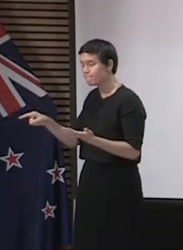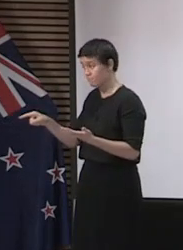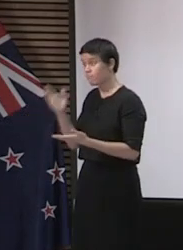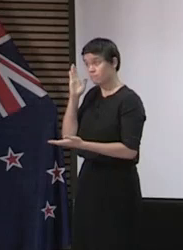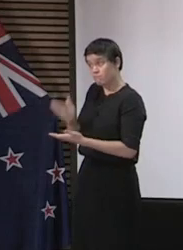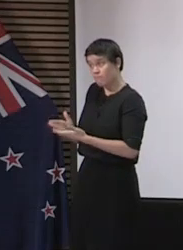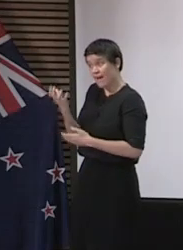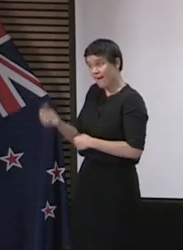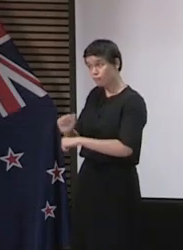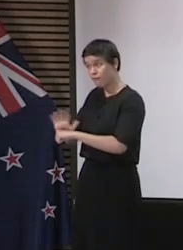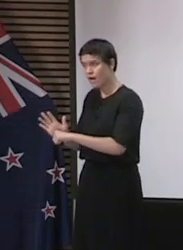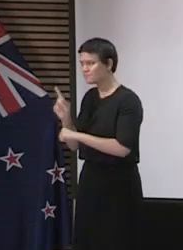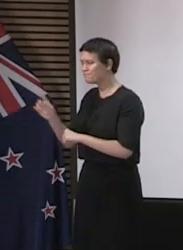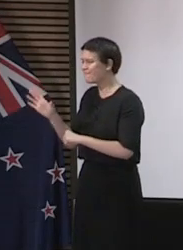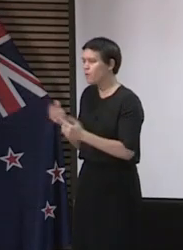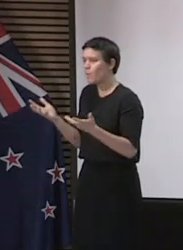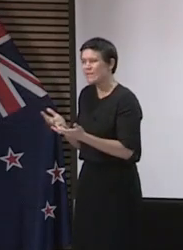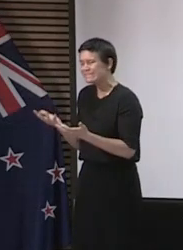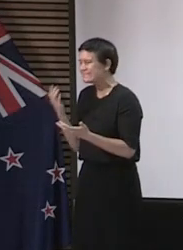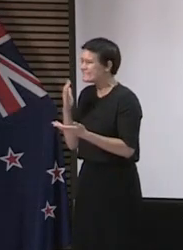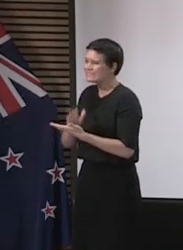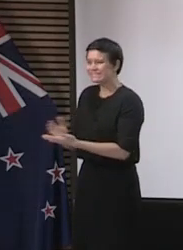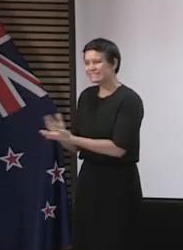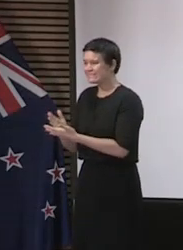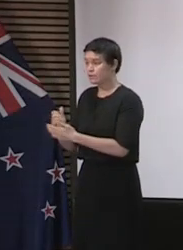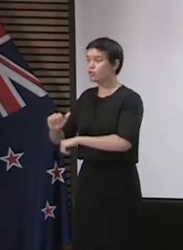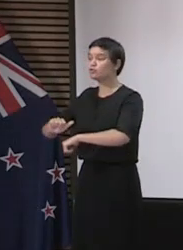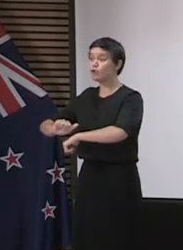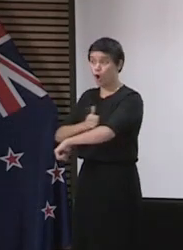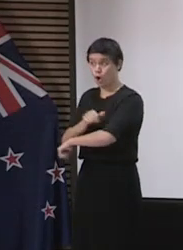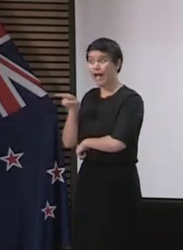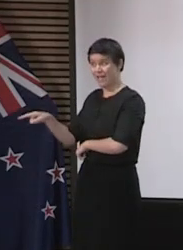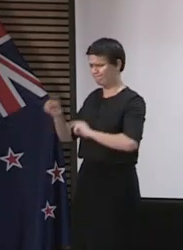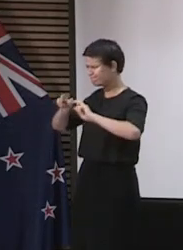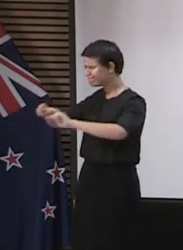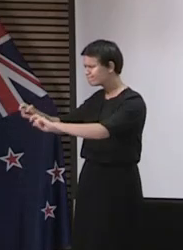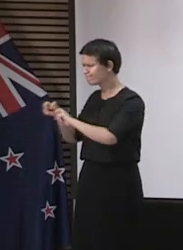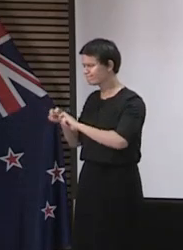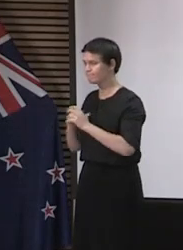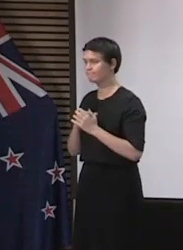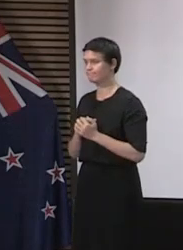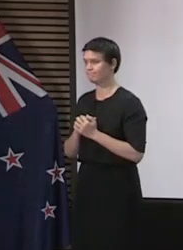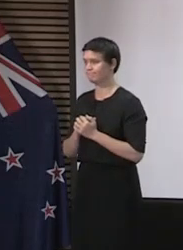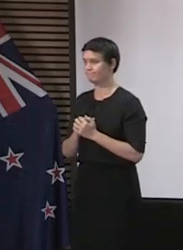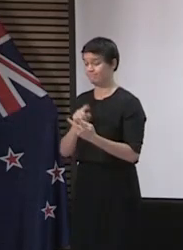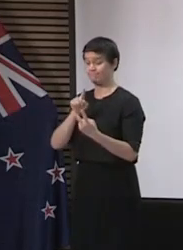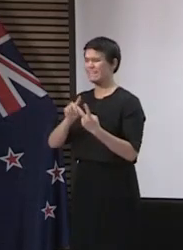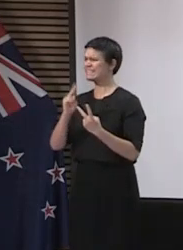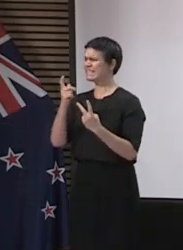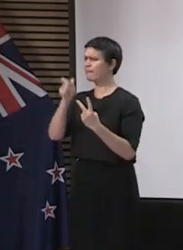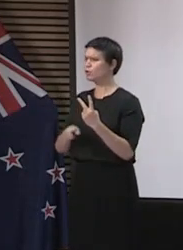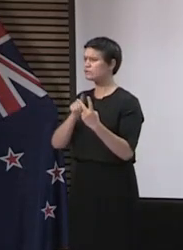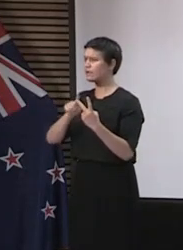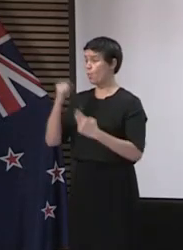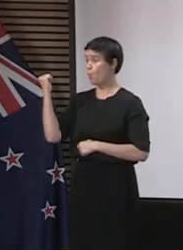a possible link is still being investigated. A second case that was in Waikato that we had reported on in the last few days is